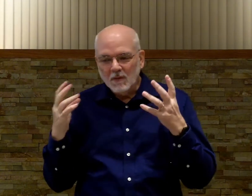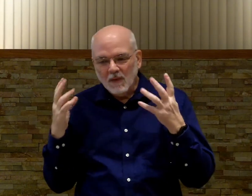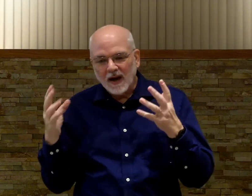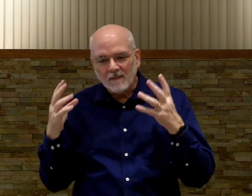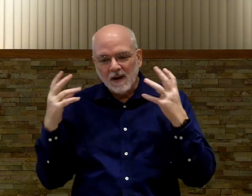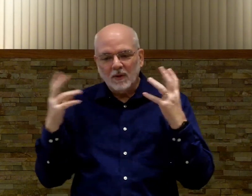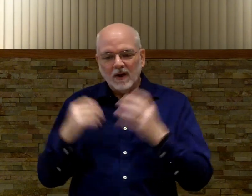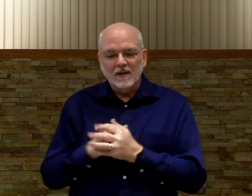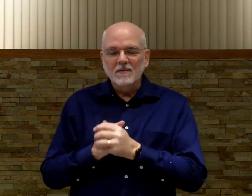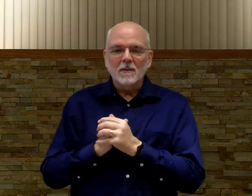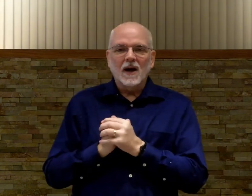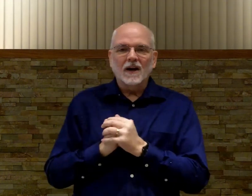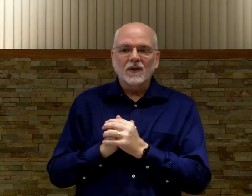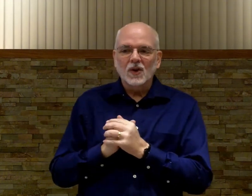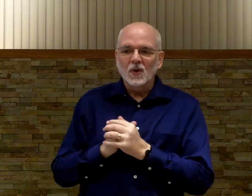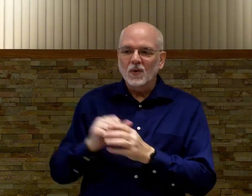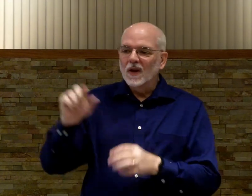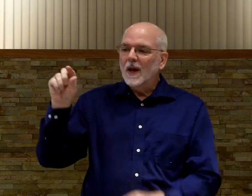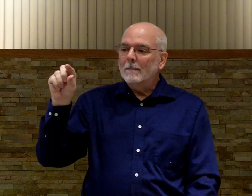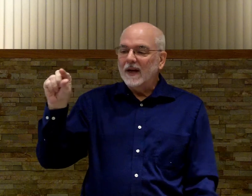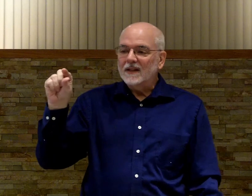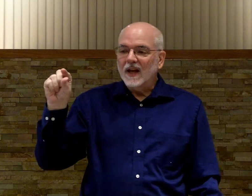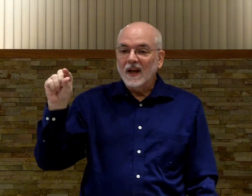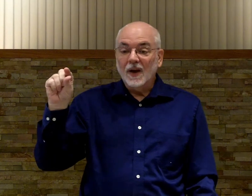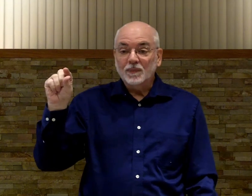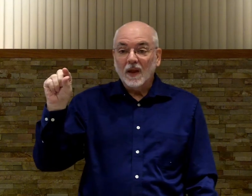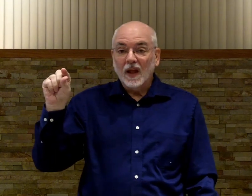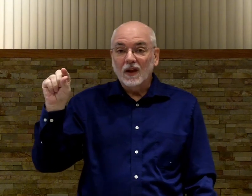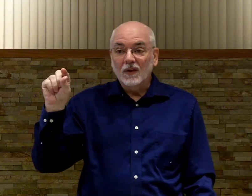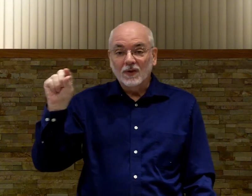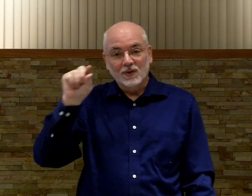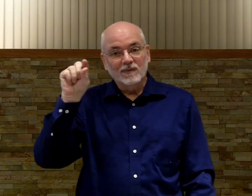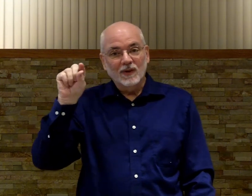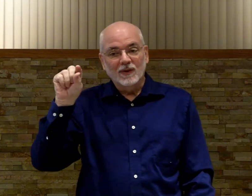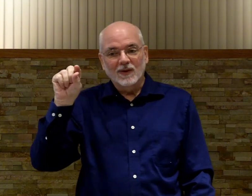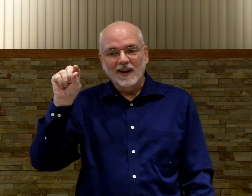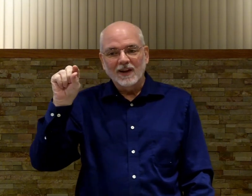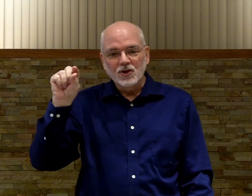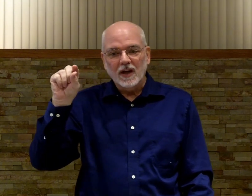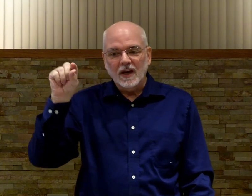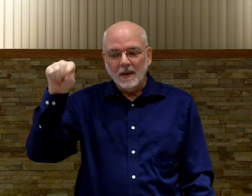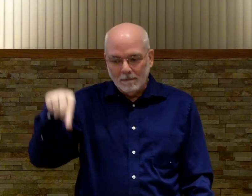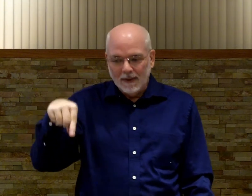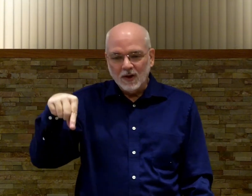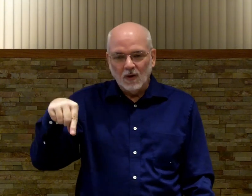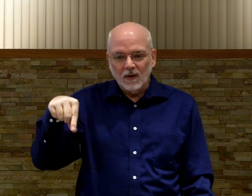mnemonic memory mnemonic for Q. But it's a G bent over.